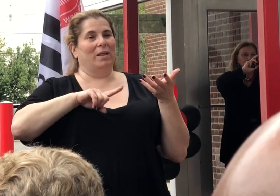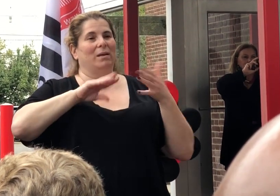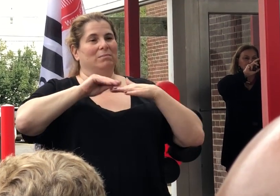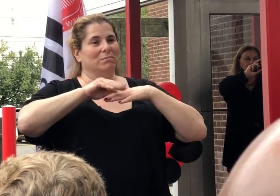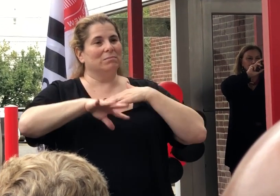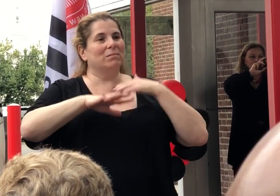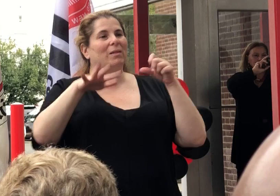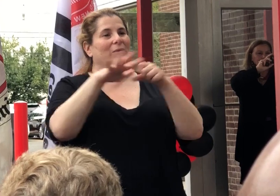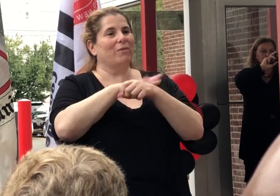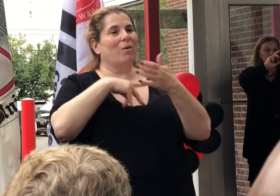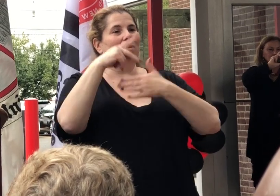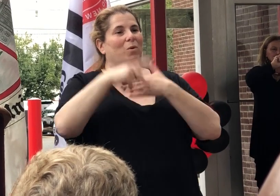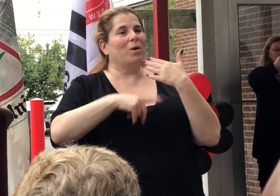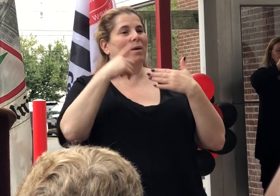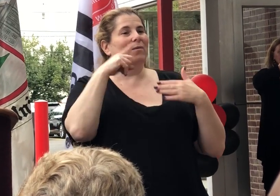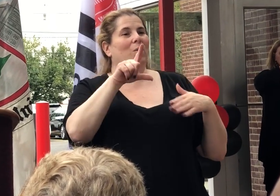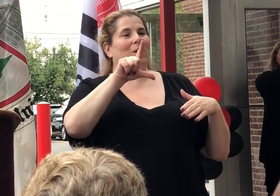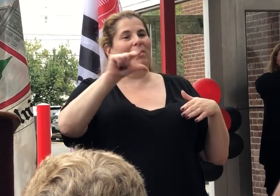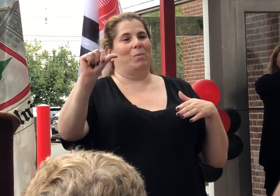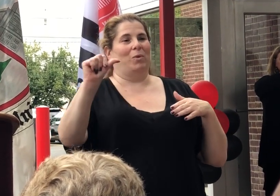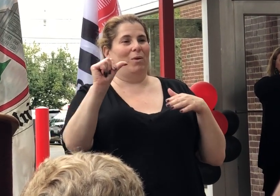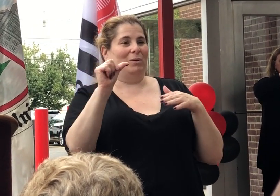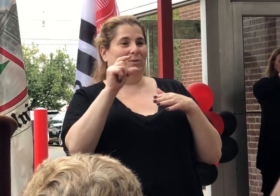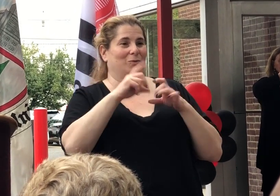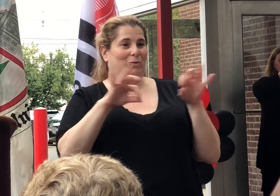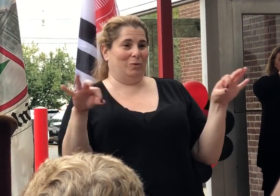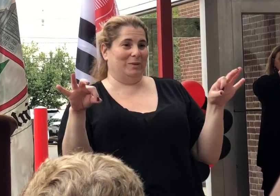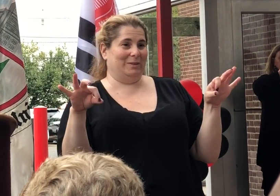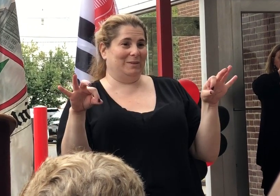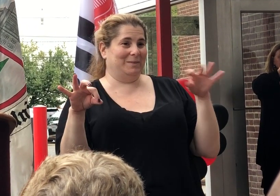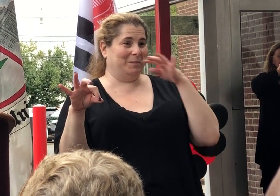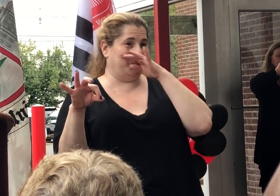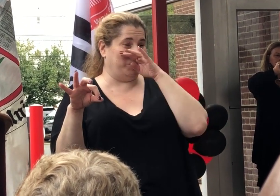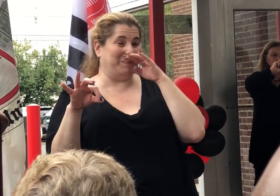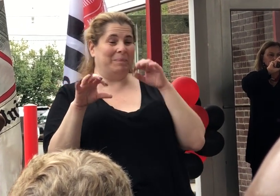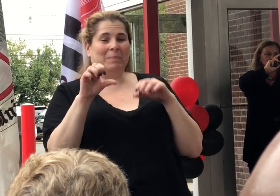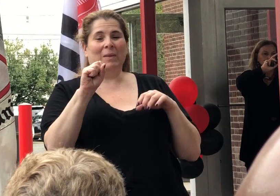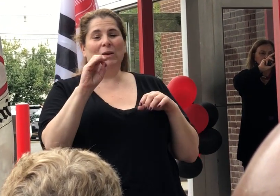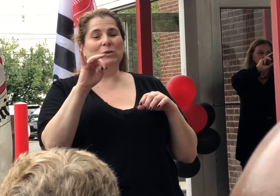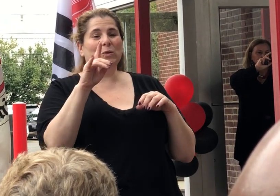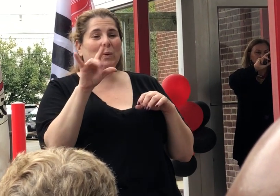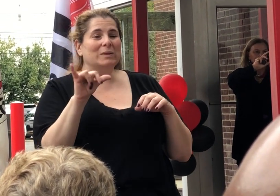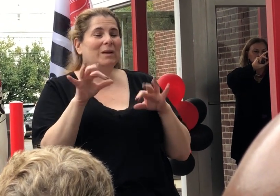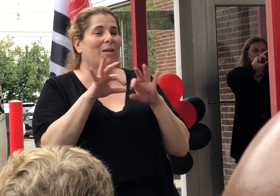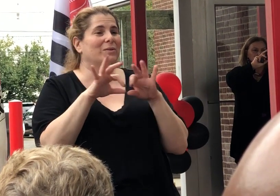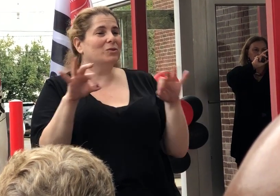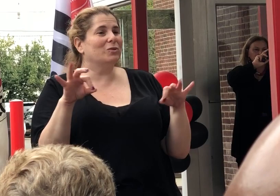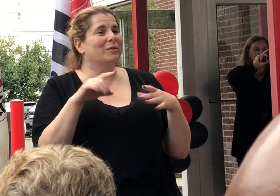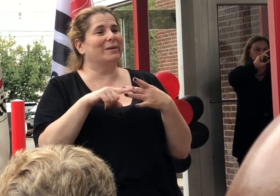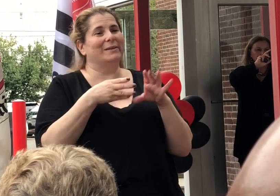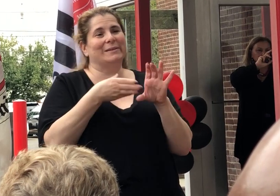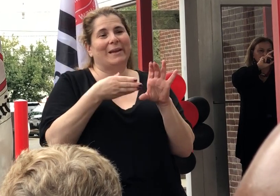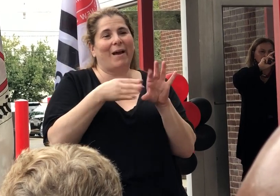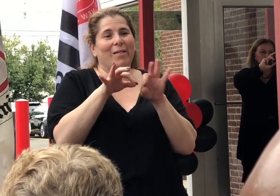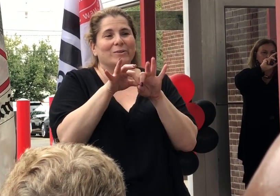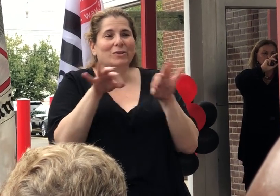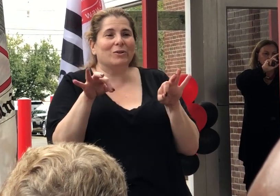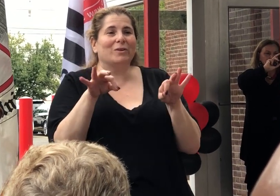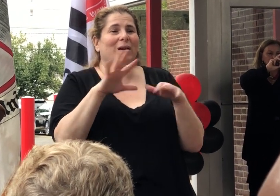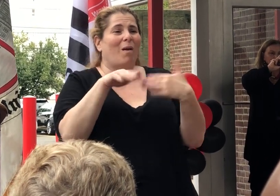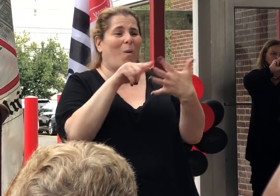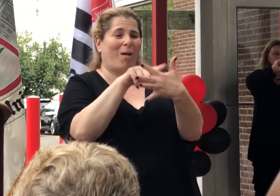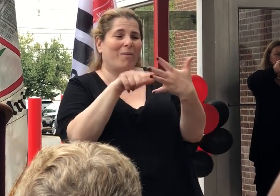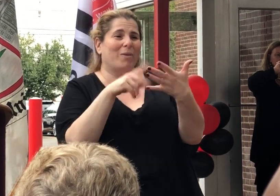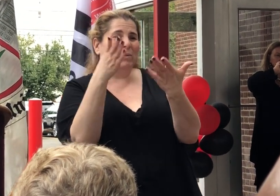program for a liberal arts degree, a sociology degree, a psychology degree, right here to Plainfield